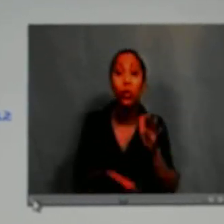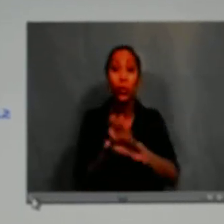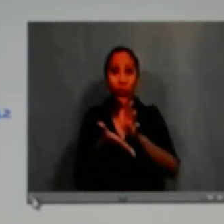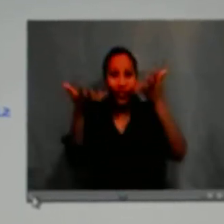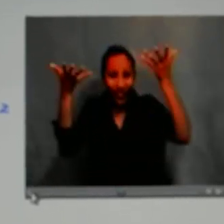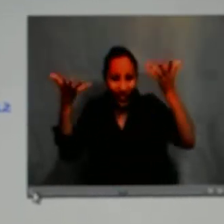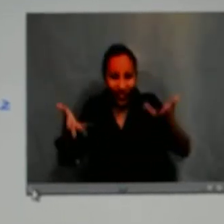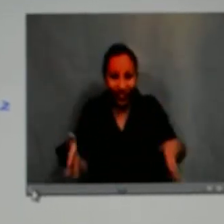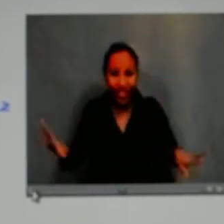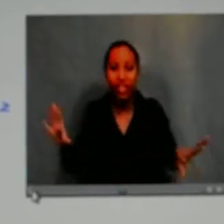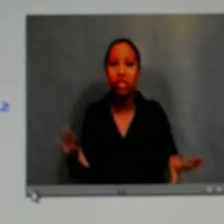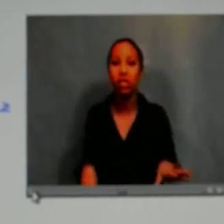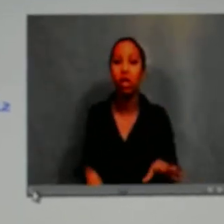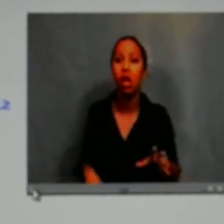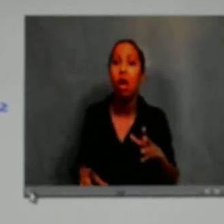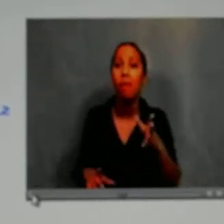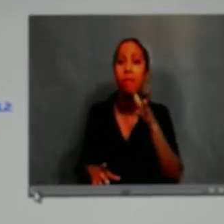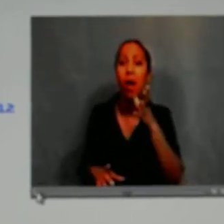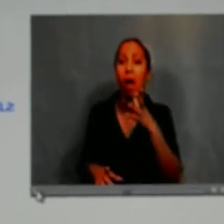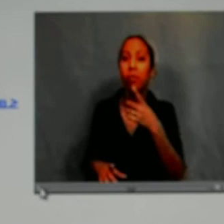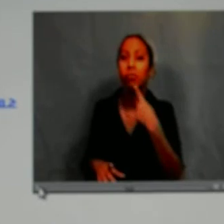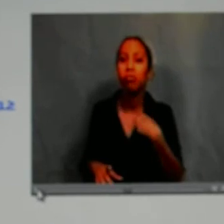So, you want to know why else it was awful?